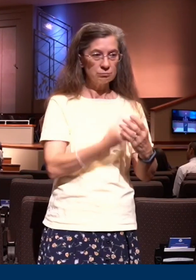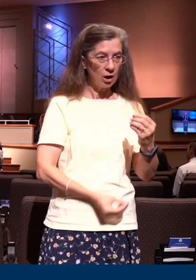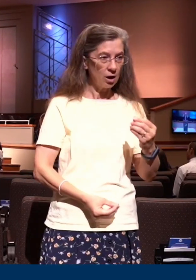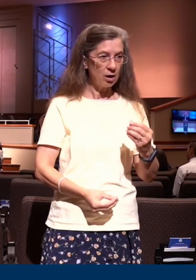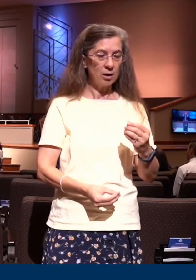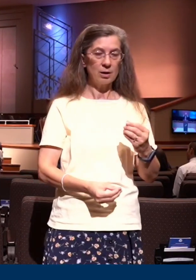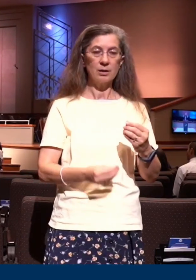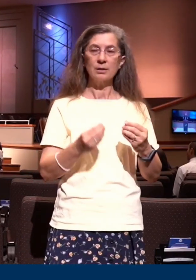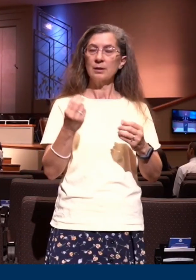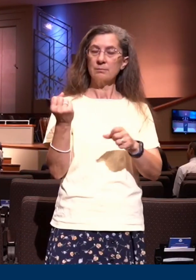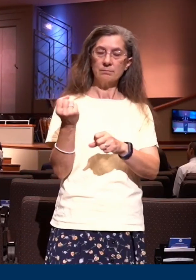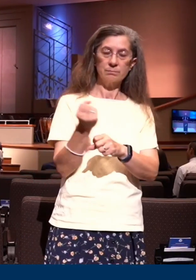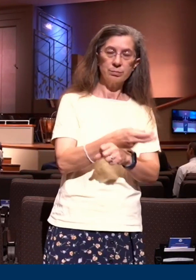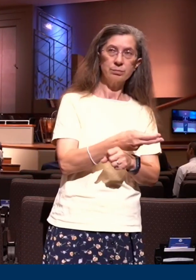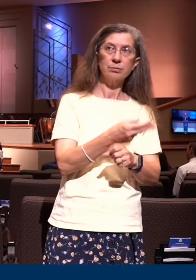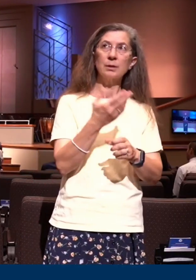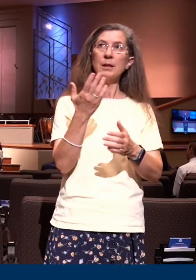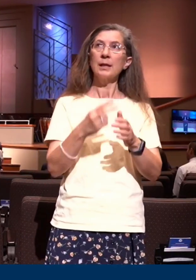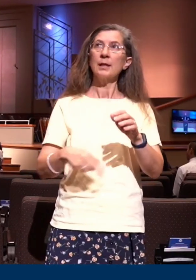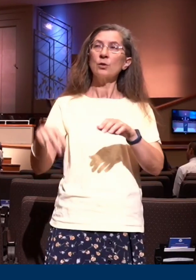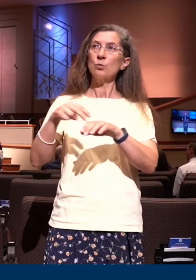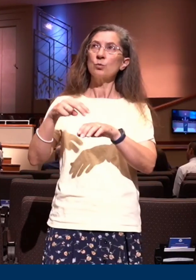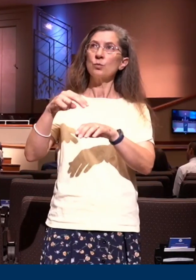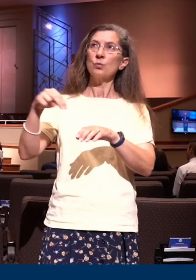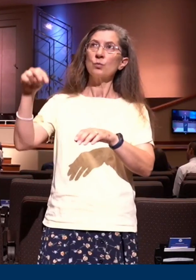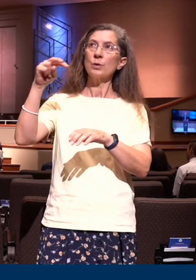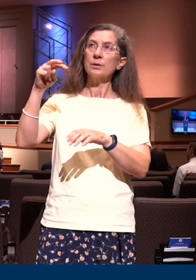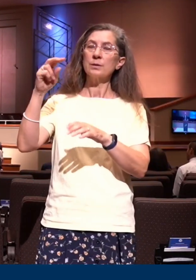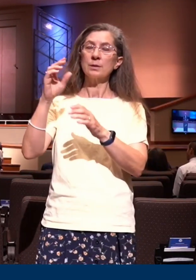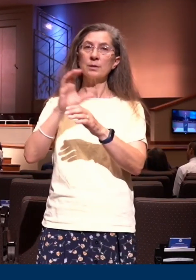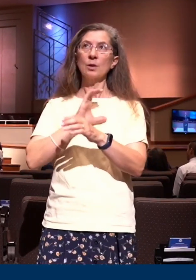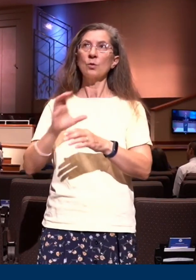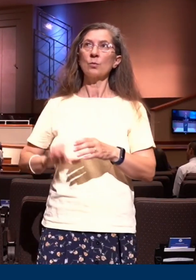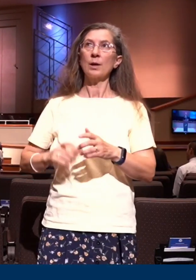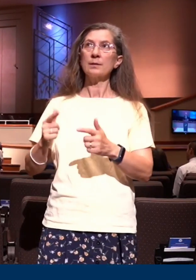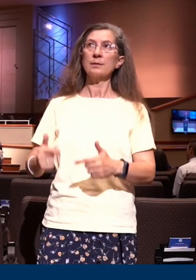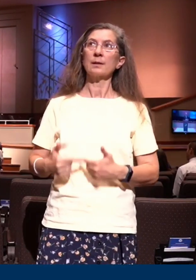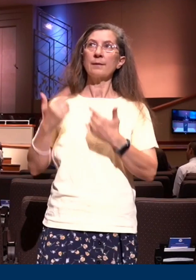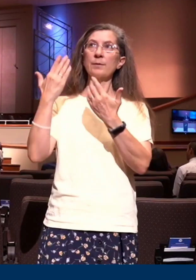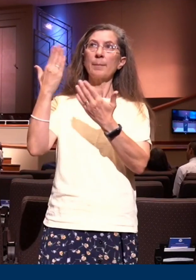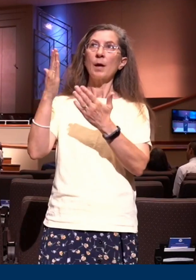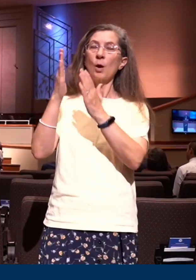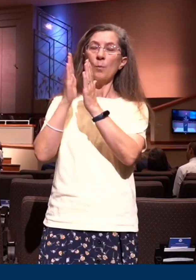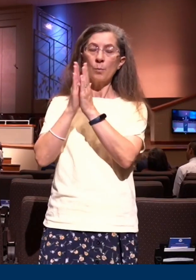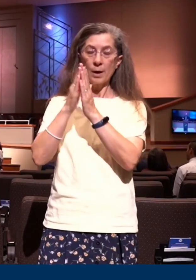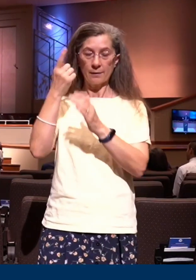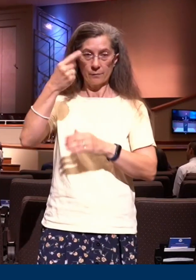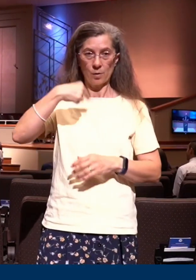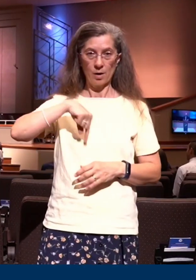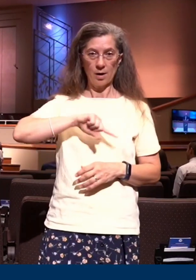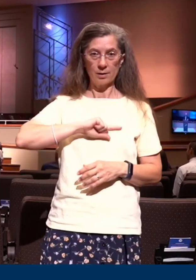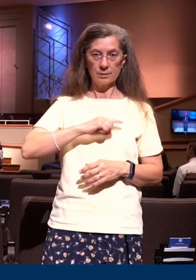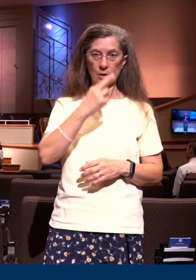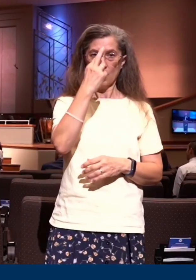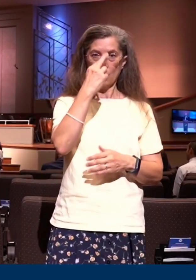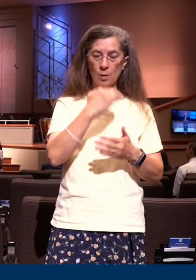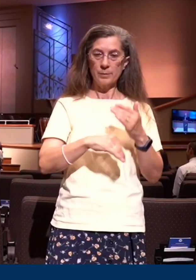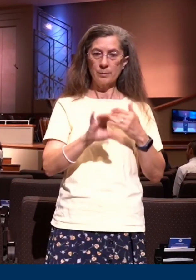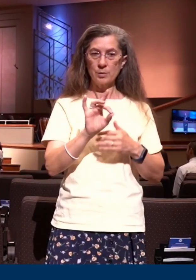He is risen. His work is finished. Christ now lives to make intercession for us. Romans 8 34 Who is He